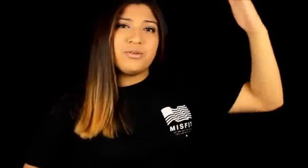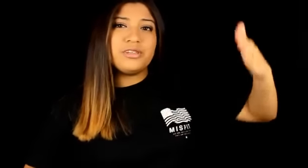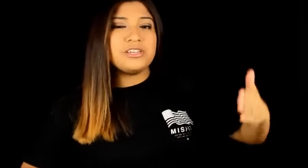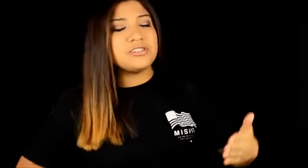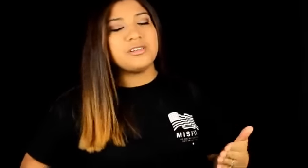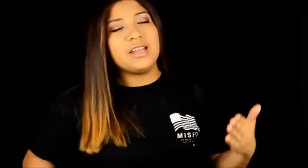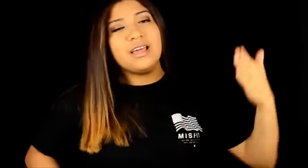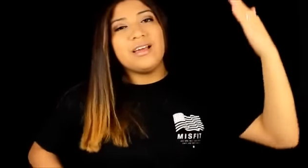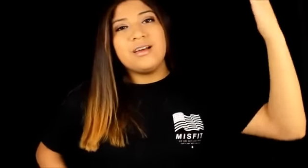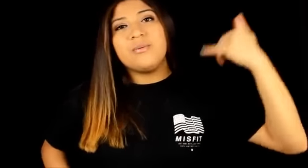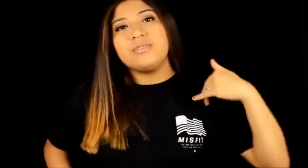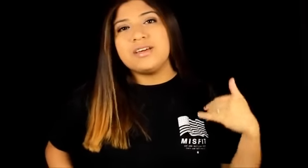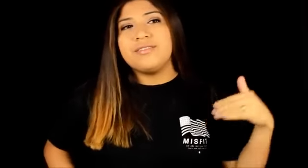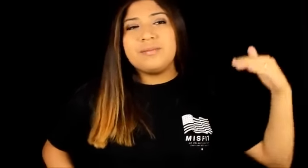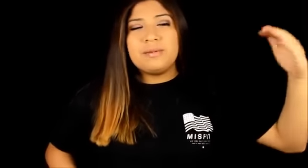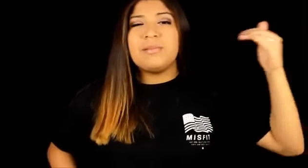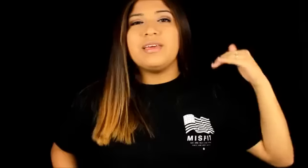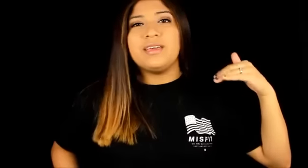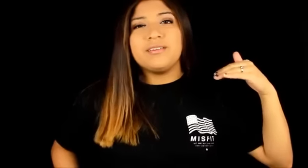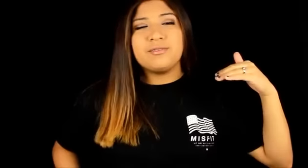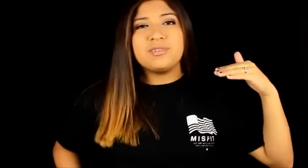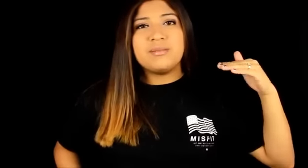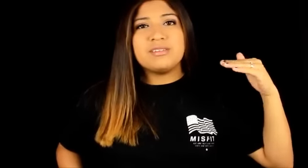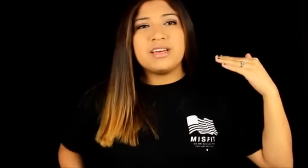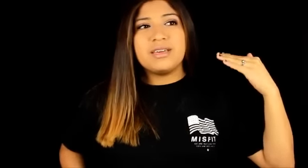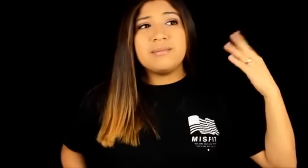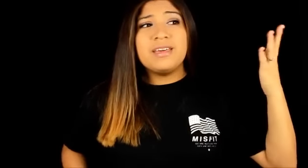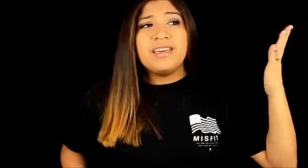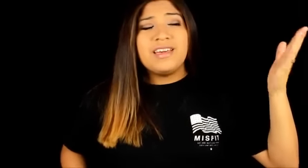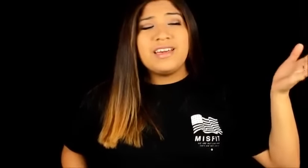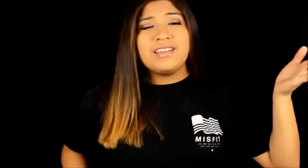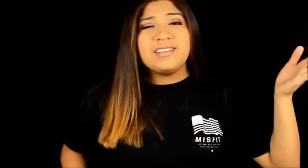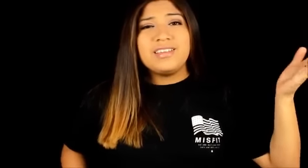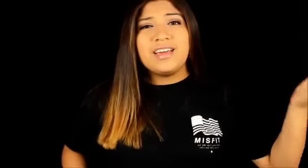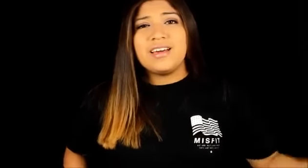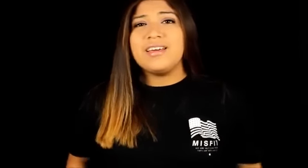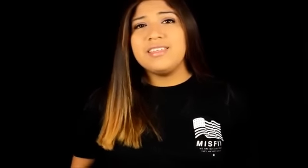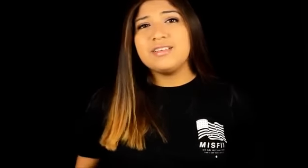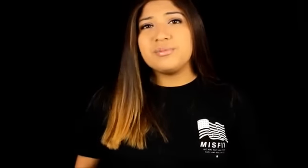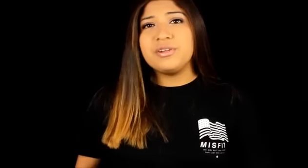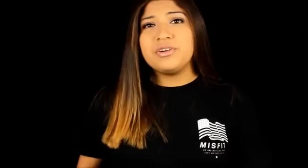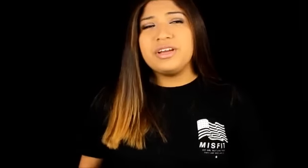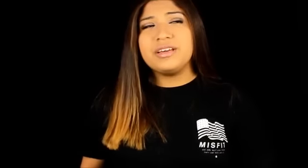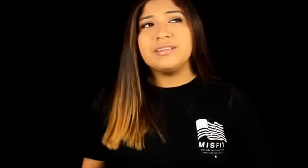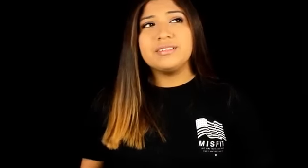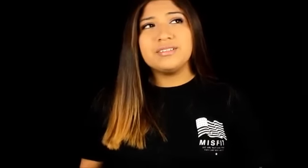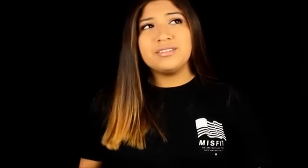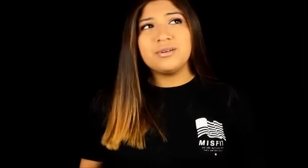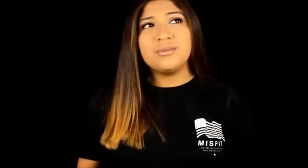rotation will definitely be playing it from time and yeah I think it's pretty great so